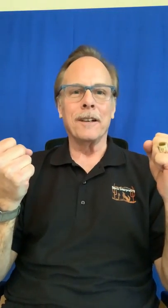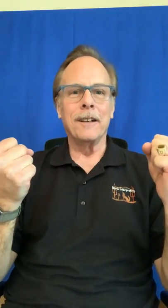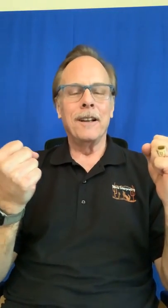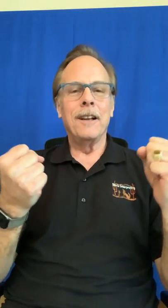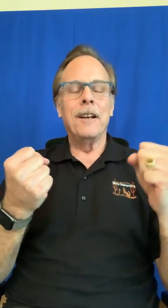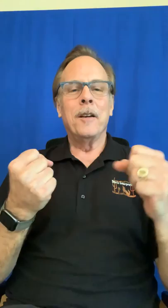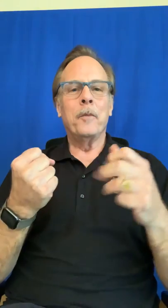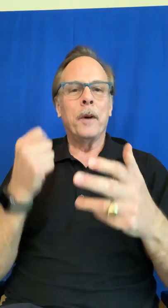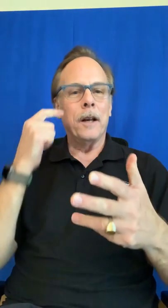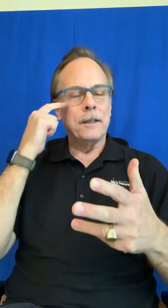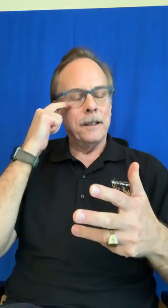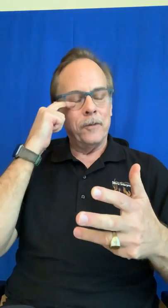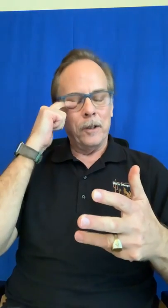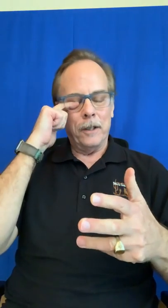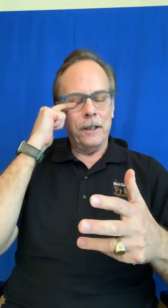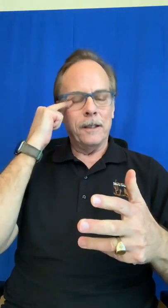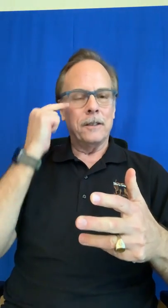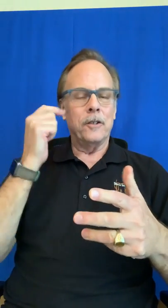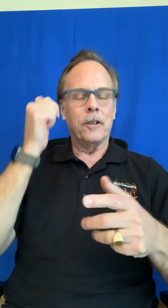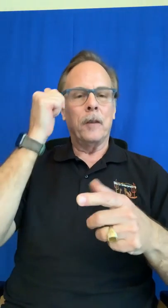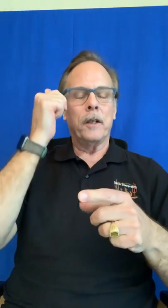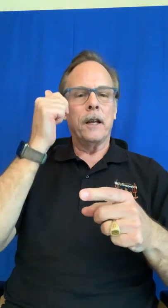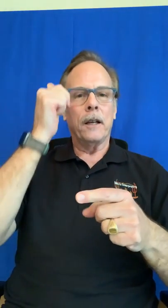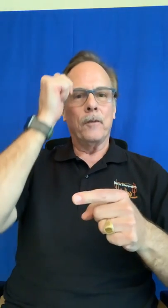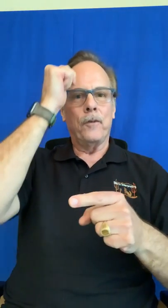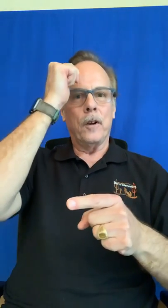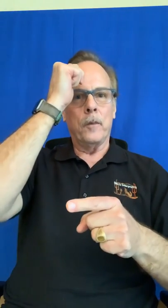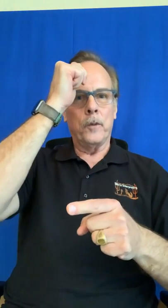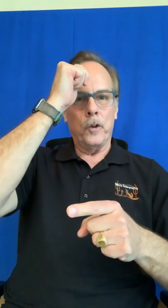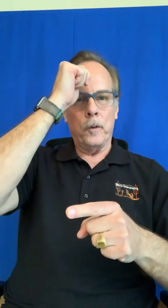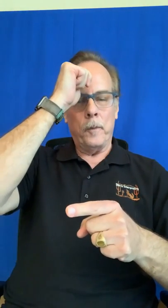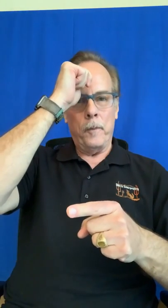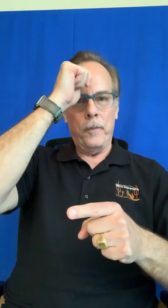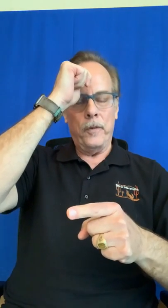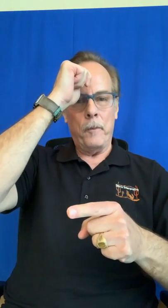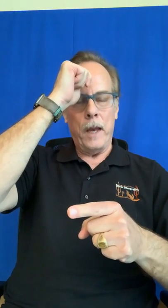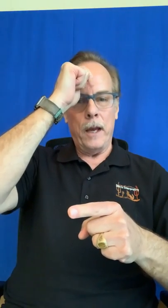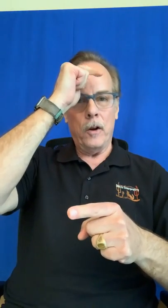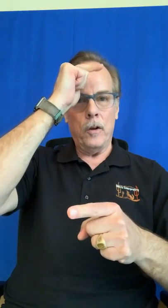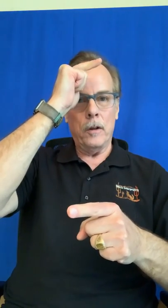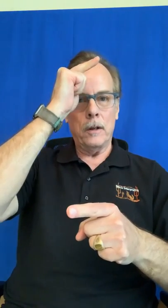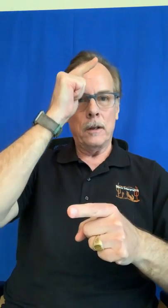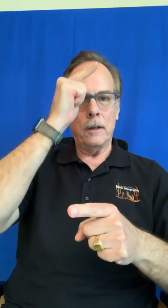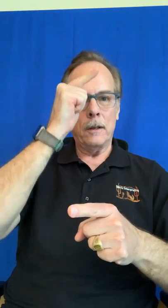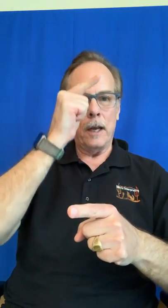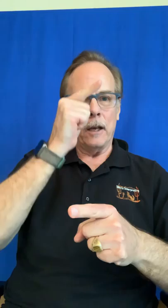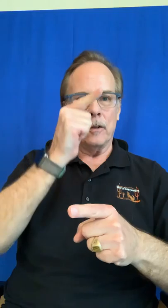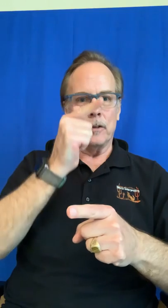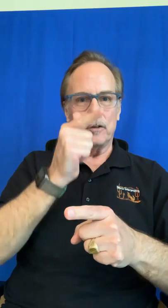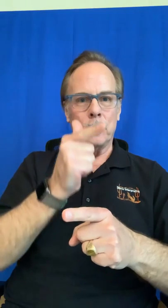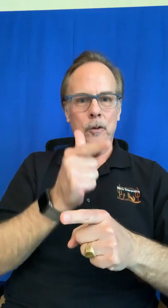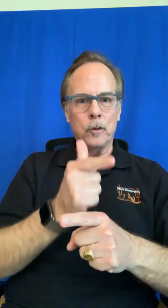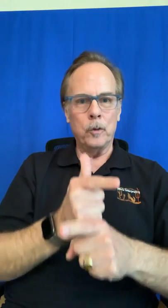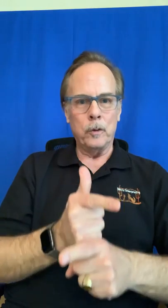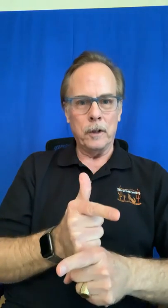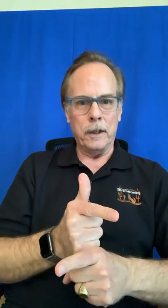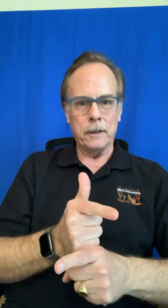but it really is you're coming down from your the male down to this